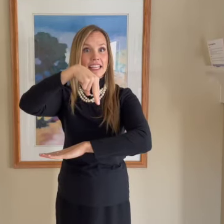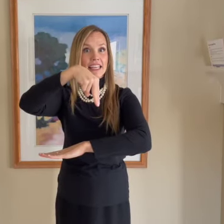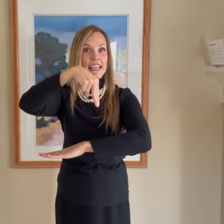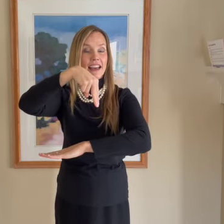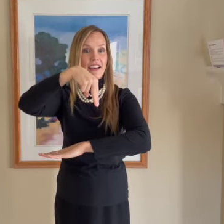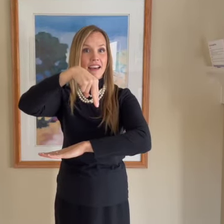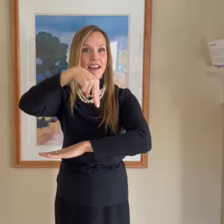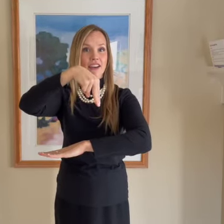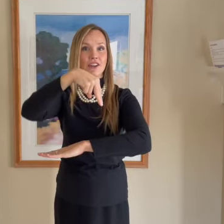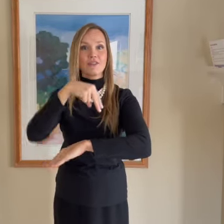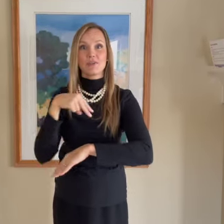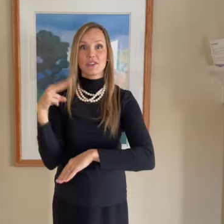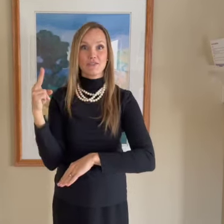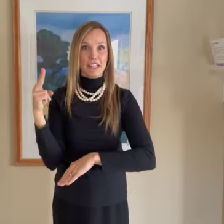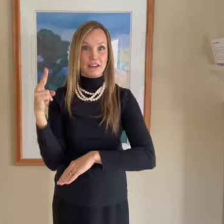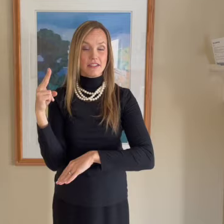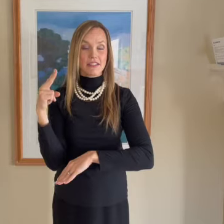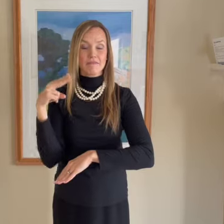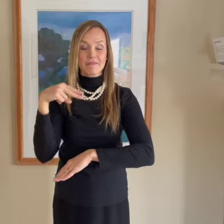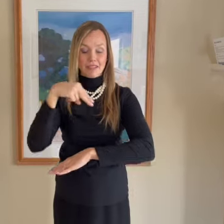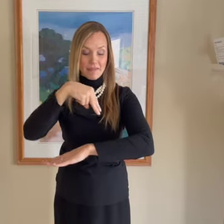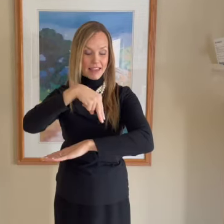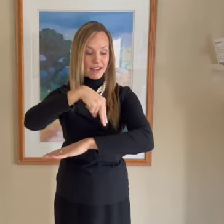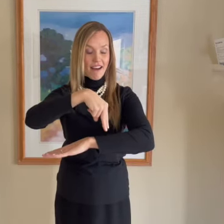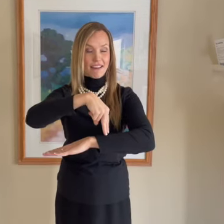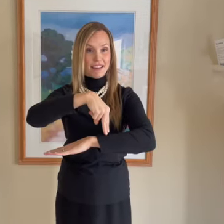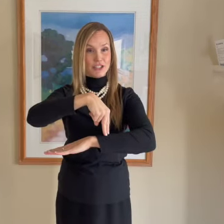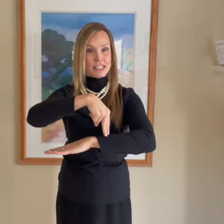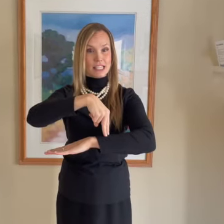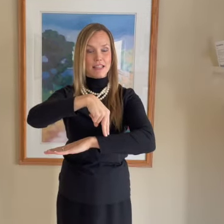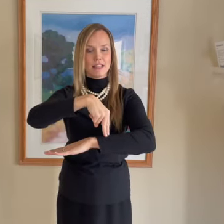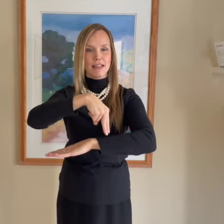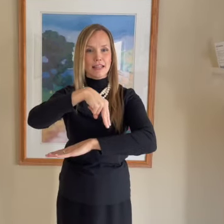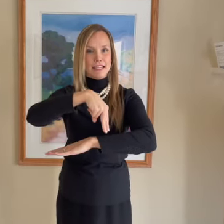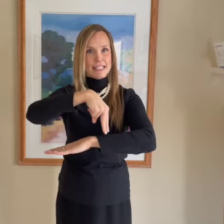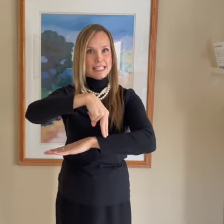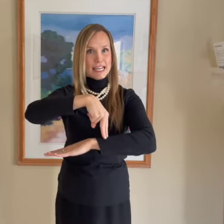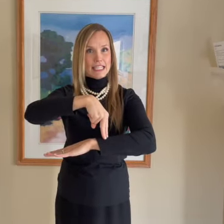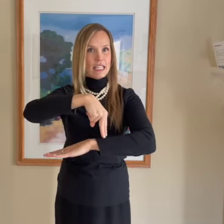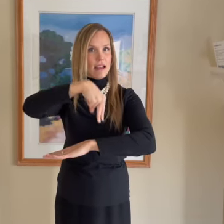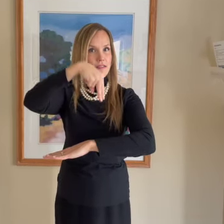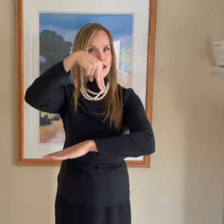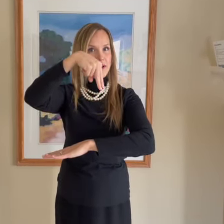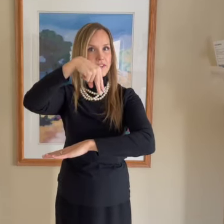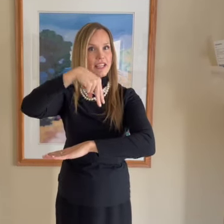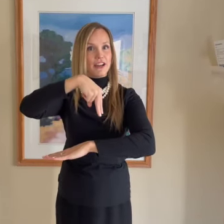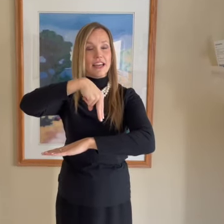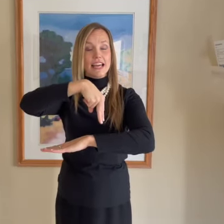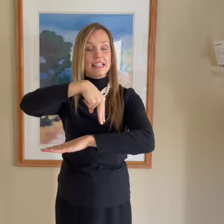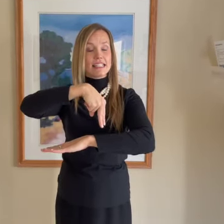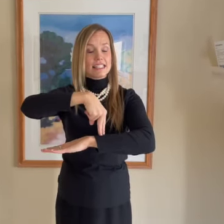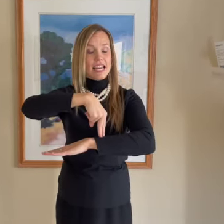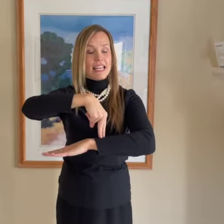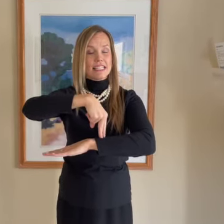air. So with your fingers, make God and Jesus standing and then above in the air. Standing